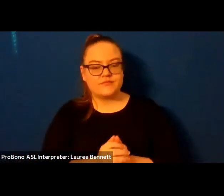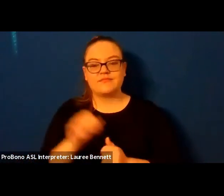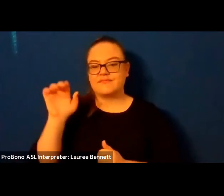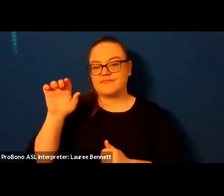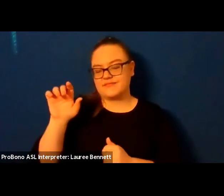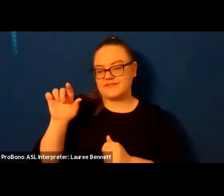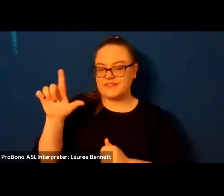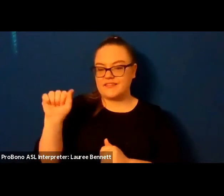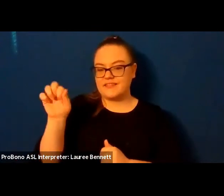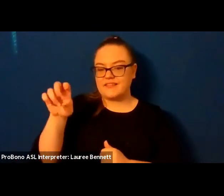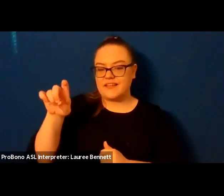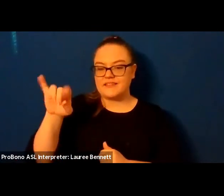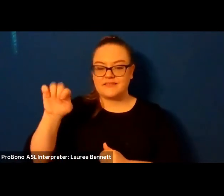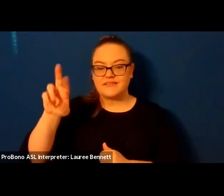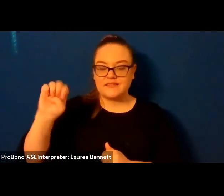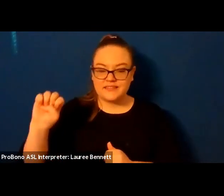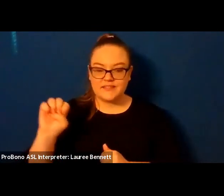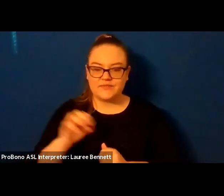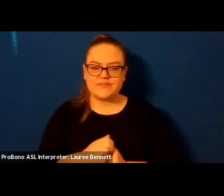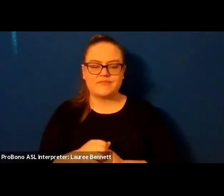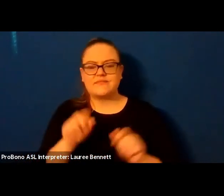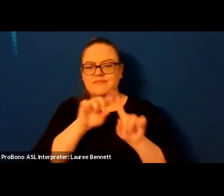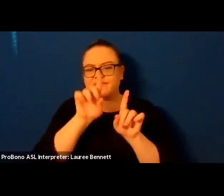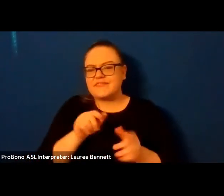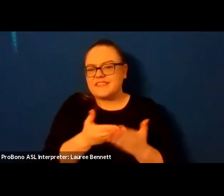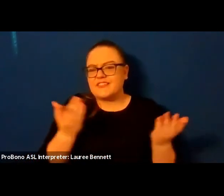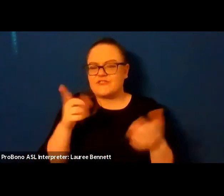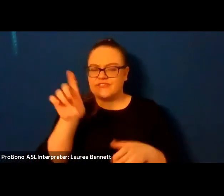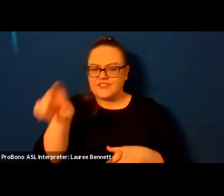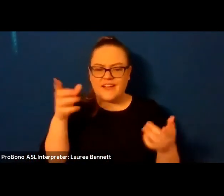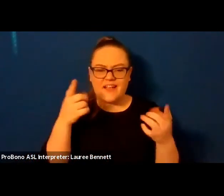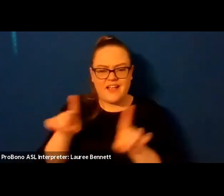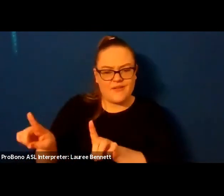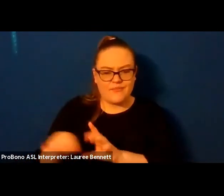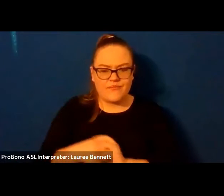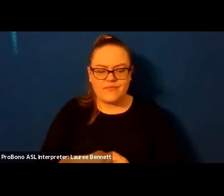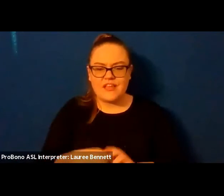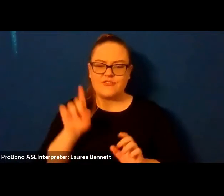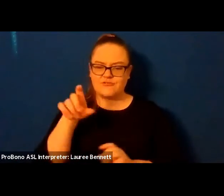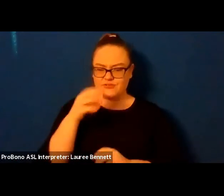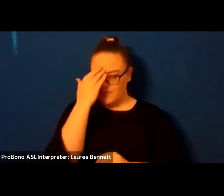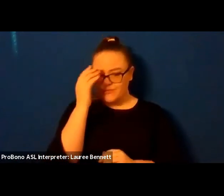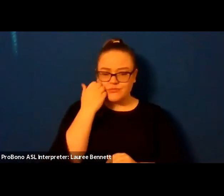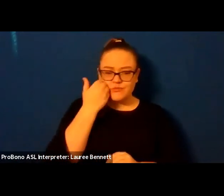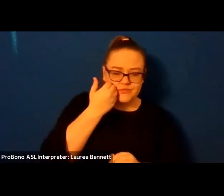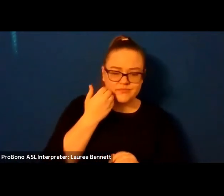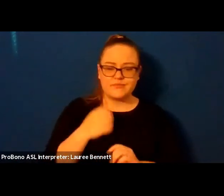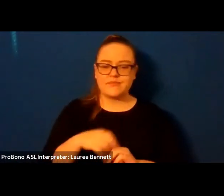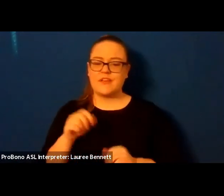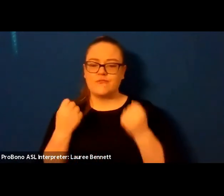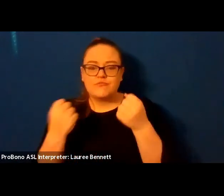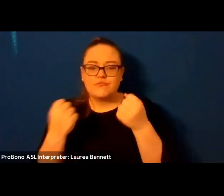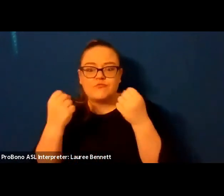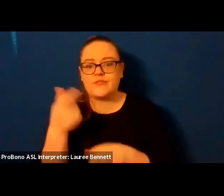known anxiety or shame the 13 hour drive through arkansas panic silent as the sleet sticking the